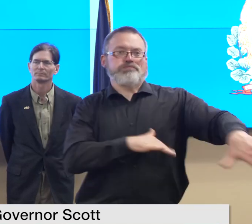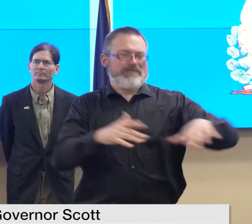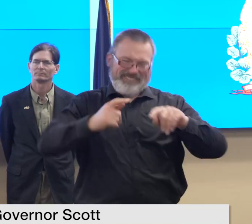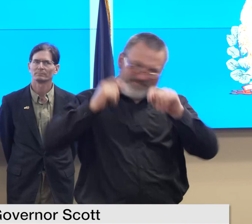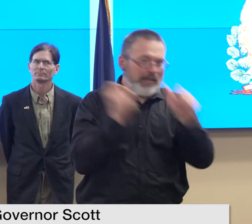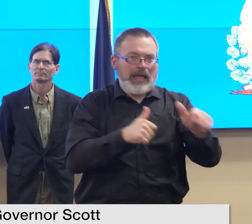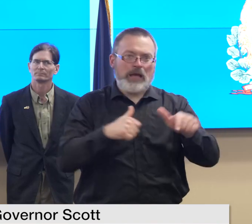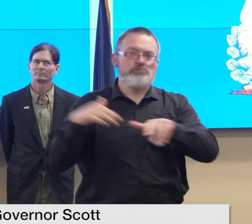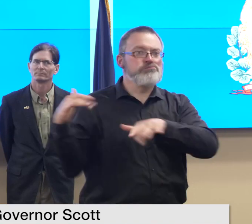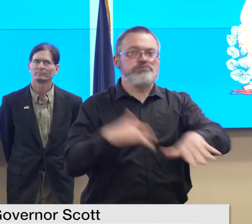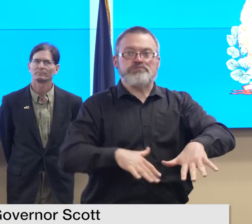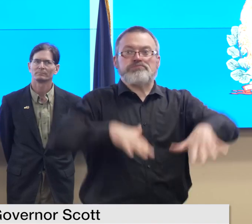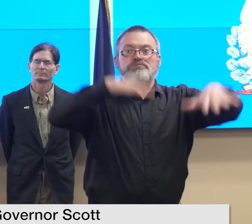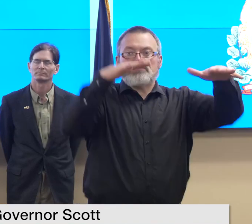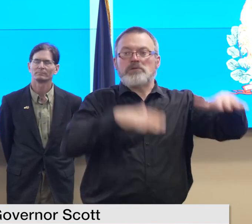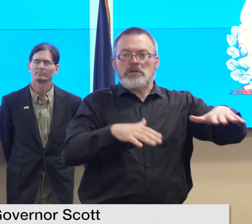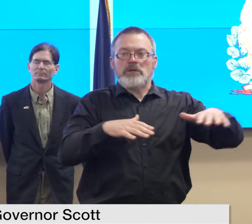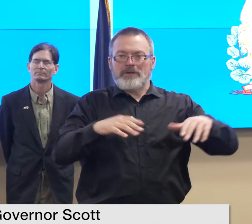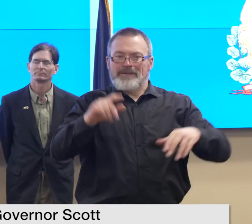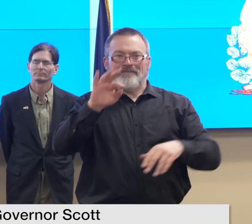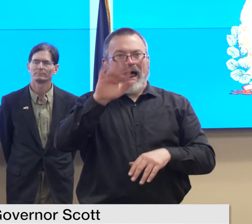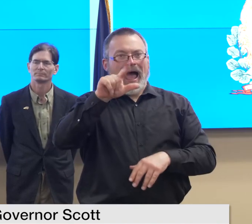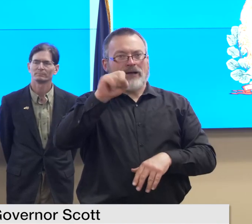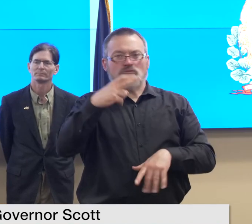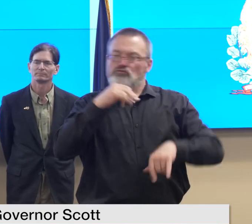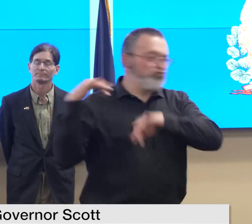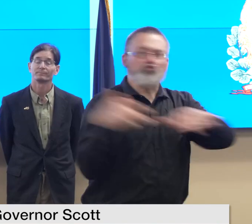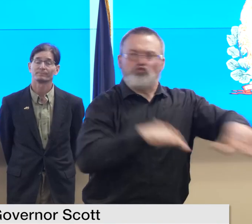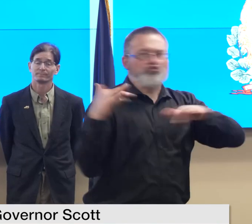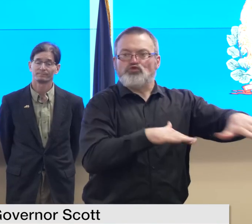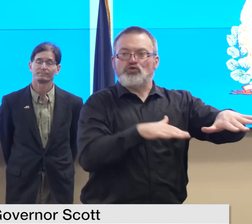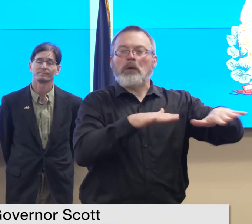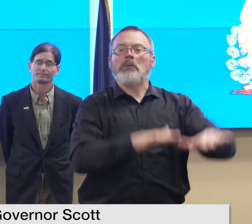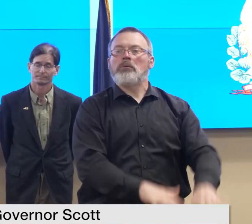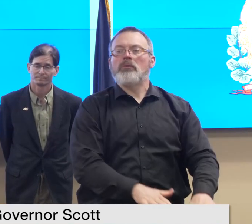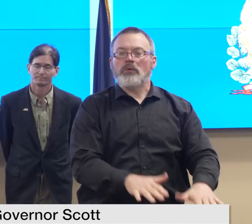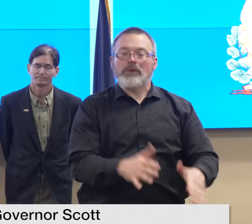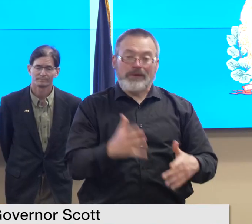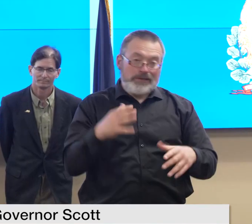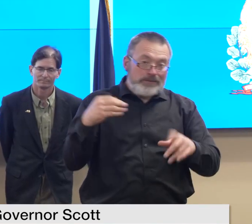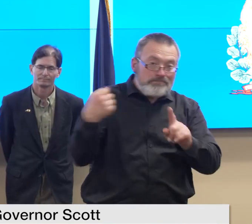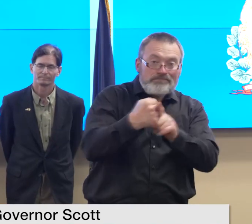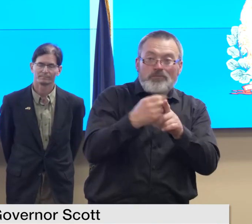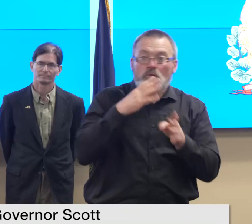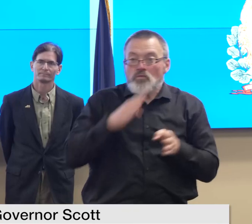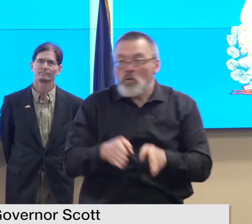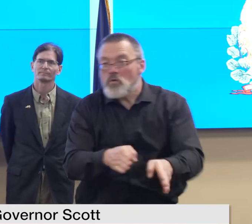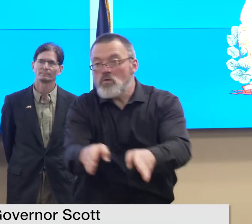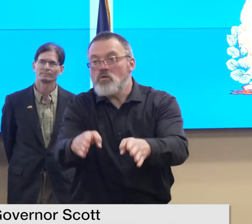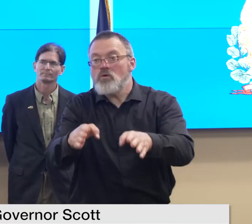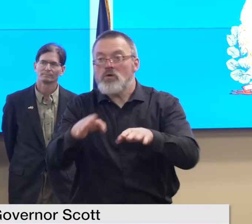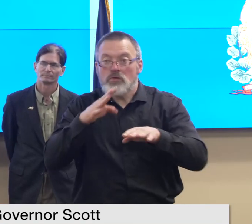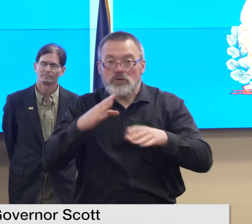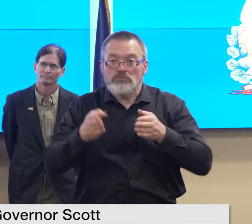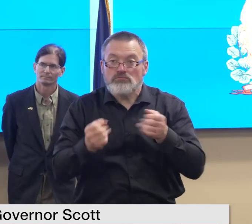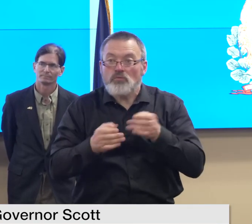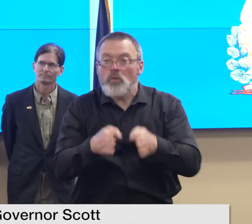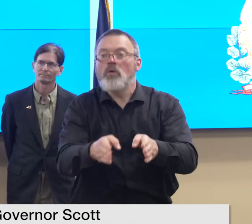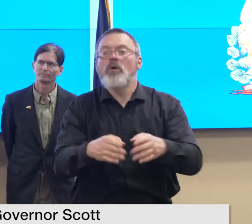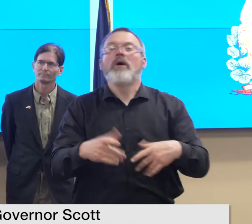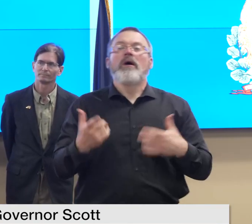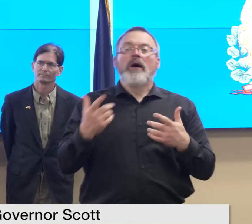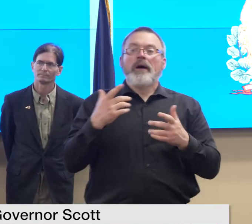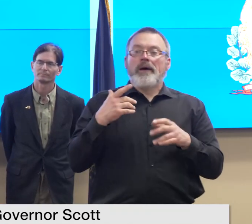cutting through a lot of road infrastructure transportation bridges and so forth maybe on a smaller scale than